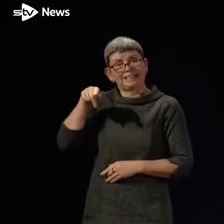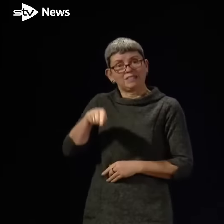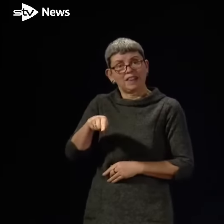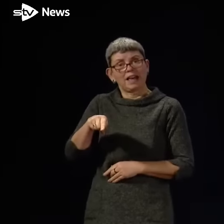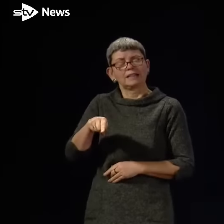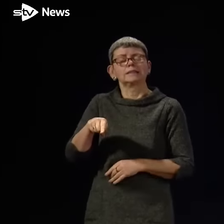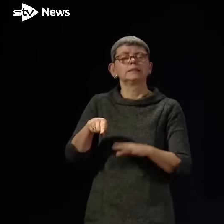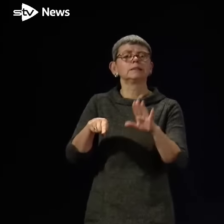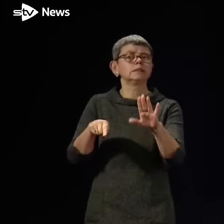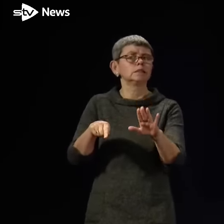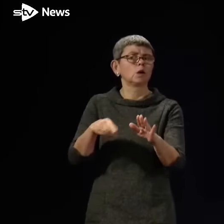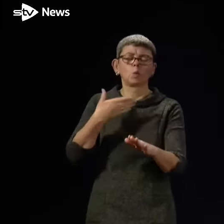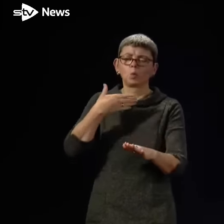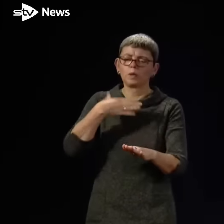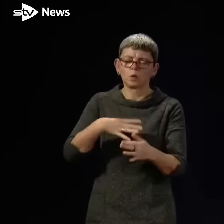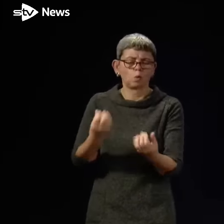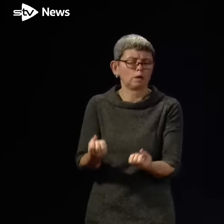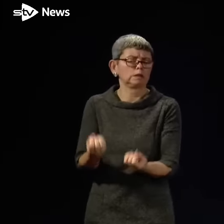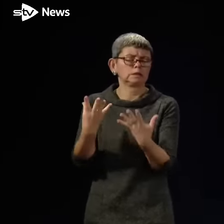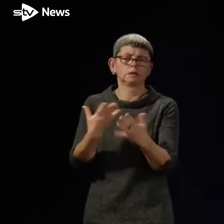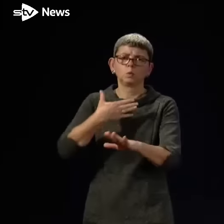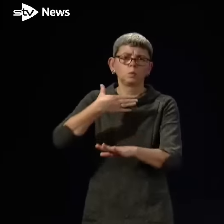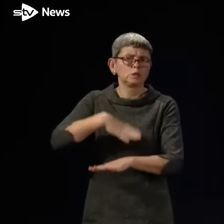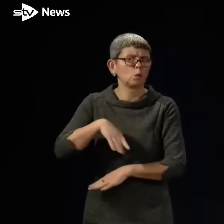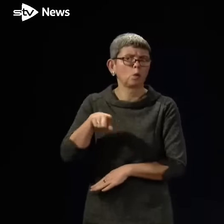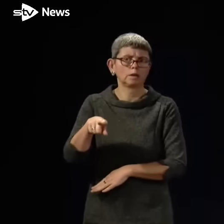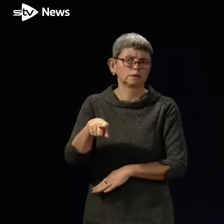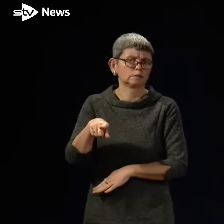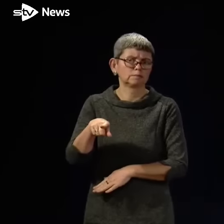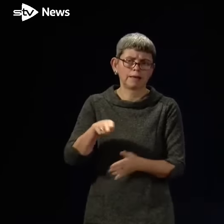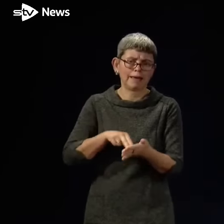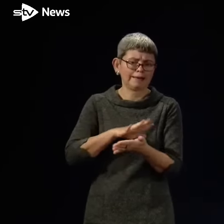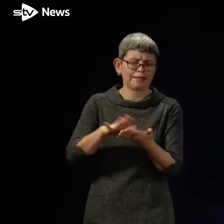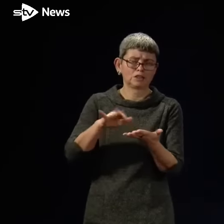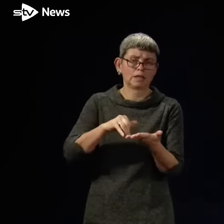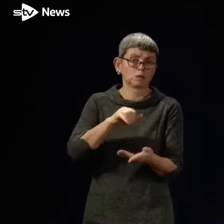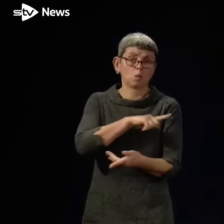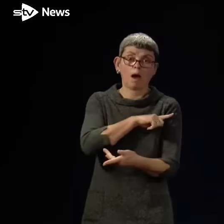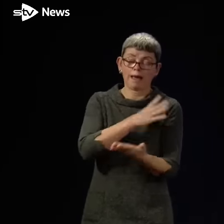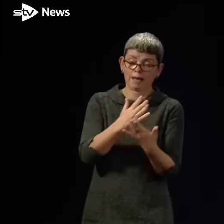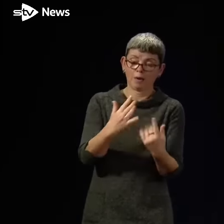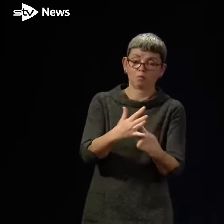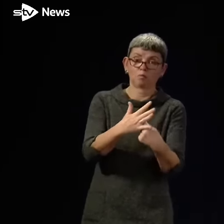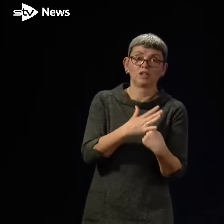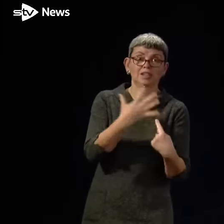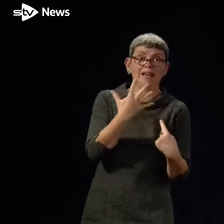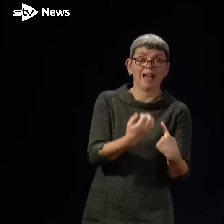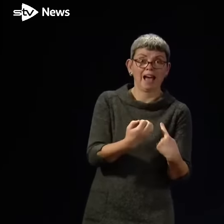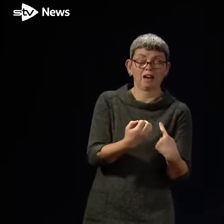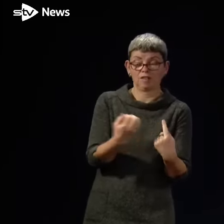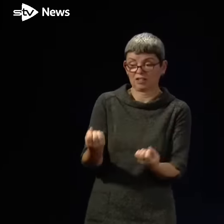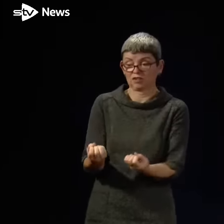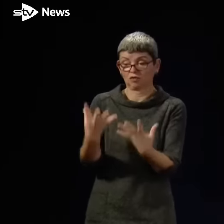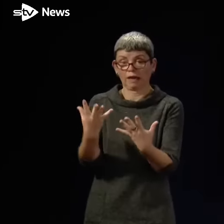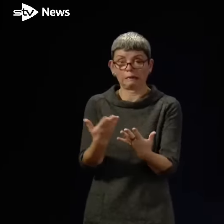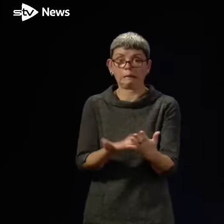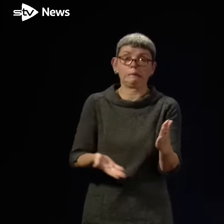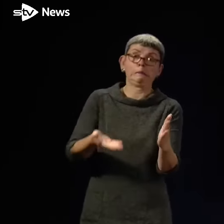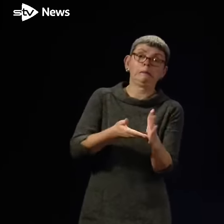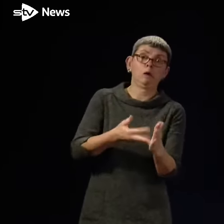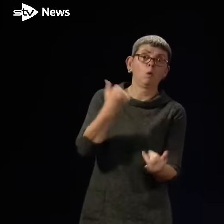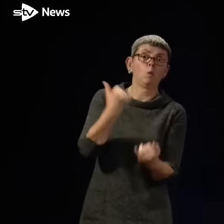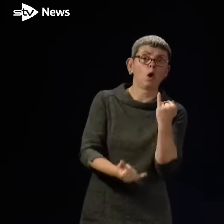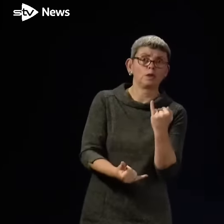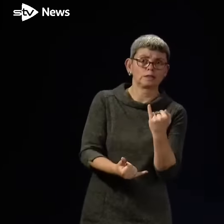course, would not be welcome in a health service that is facing the pressures that it is currently facing. It would not be in the interests of